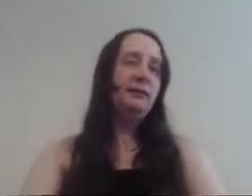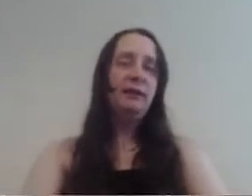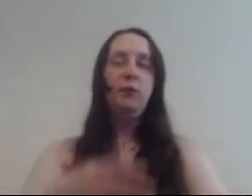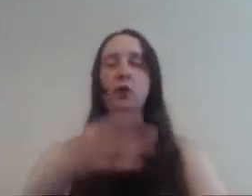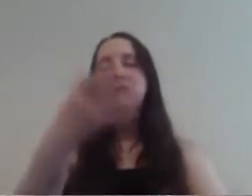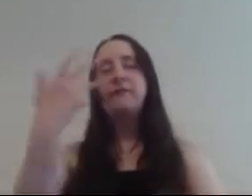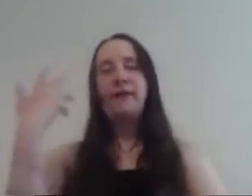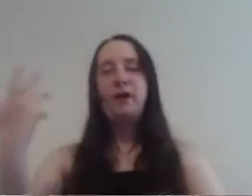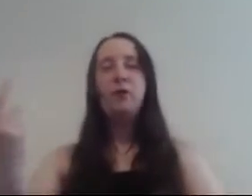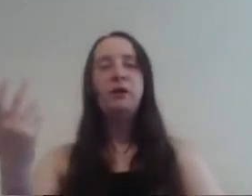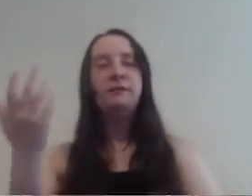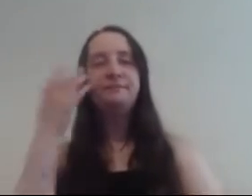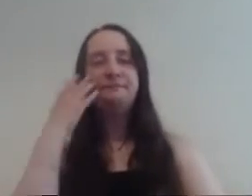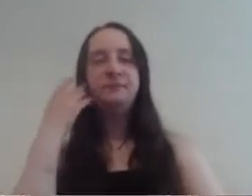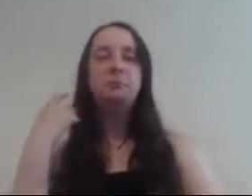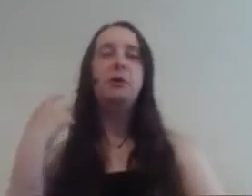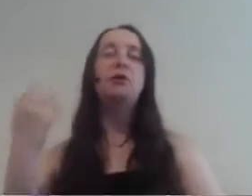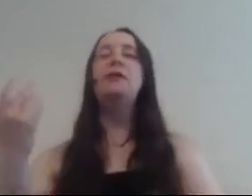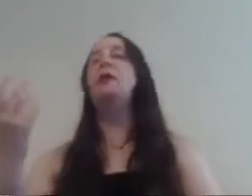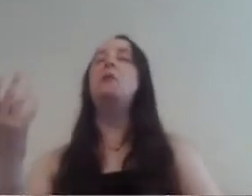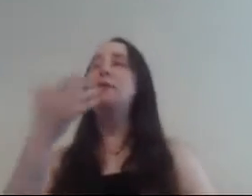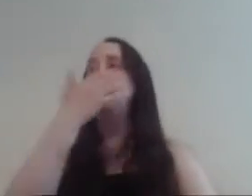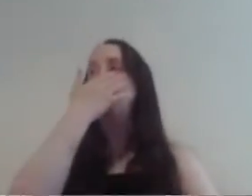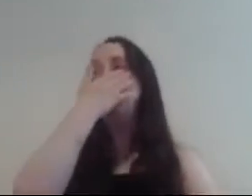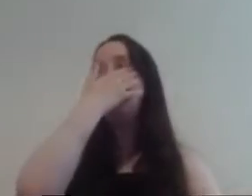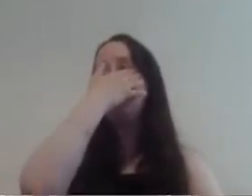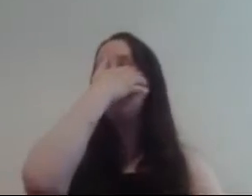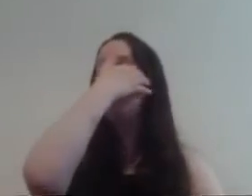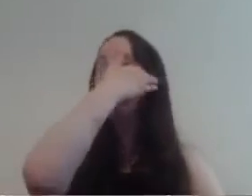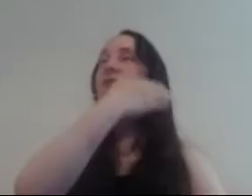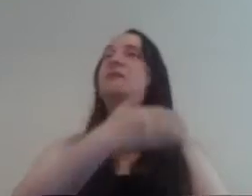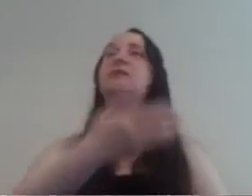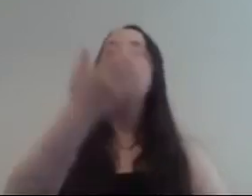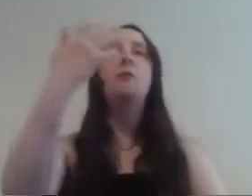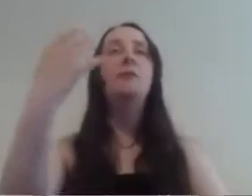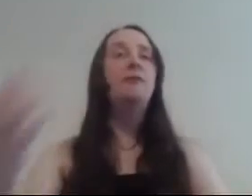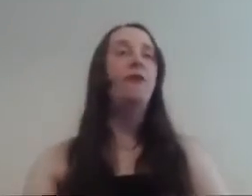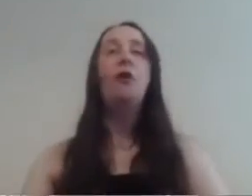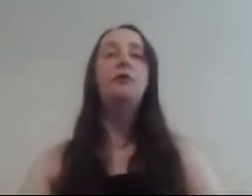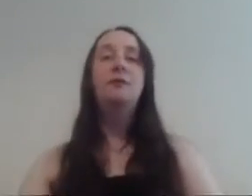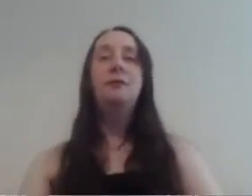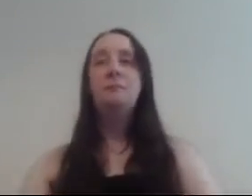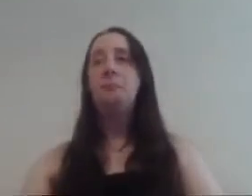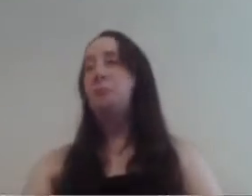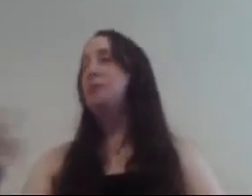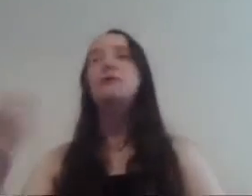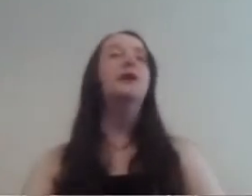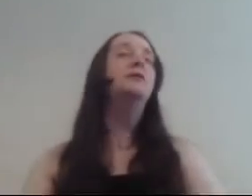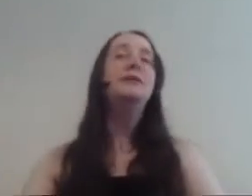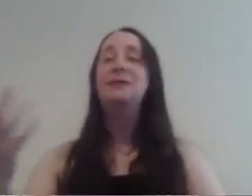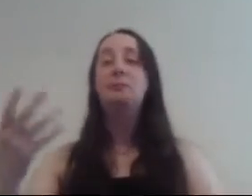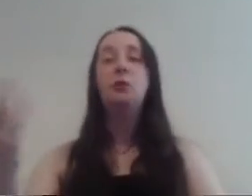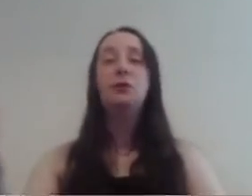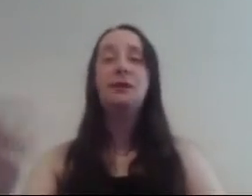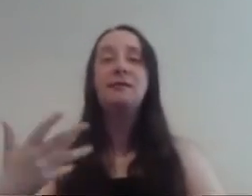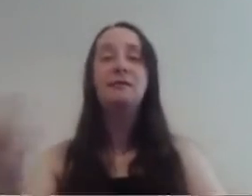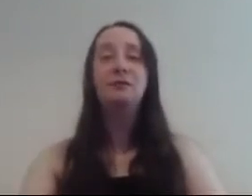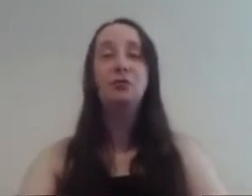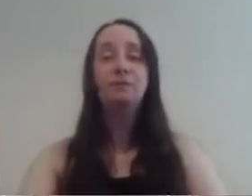and Walsh fell but he turned into a monkey through a wagon at the time they saw him fawn nothing else never seen a body or anything so